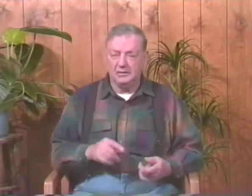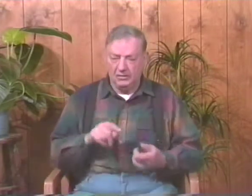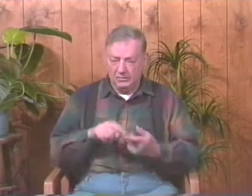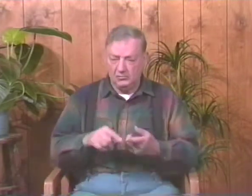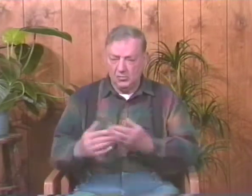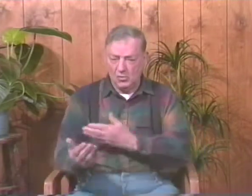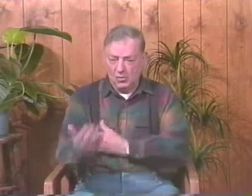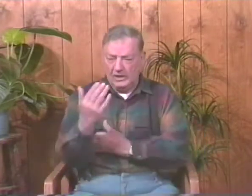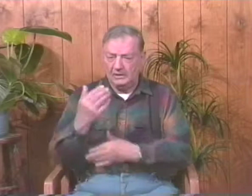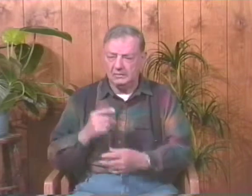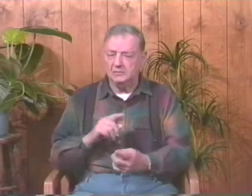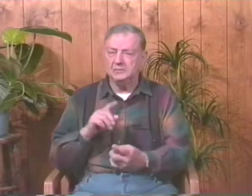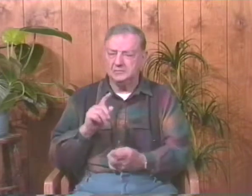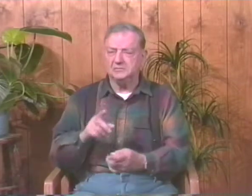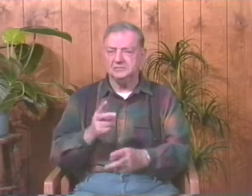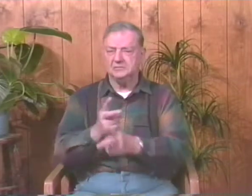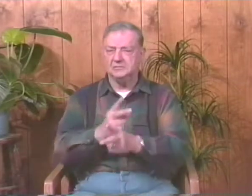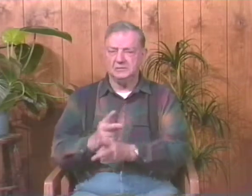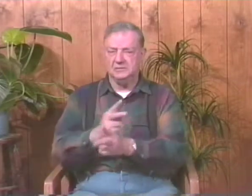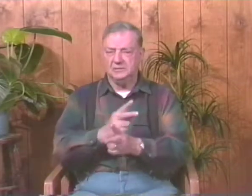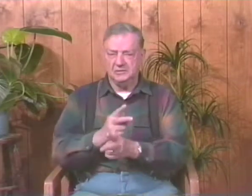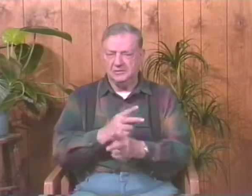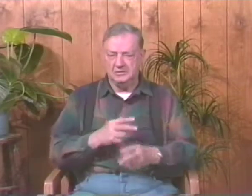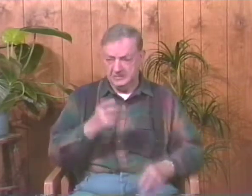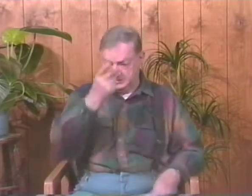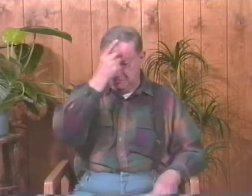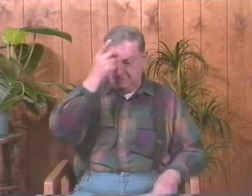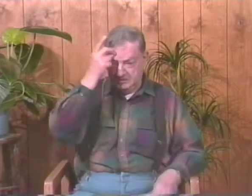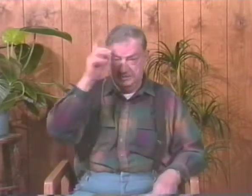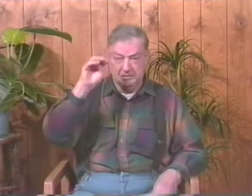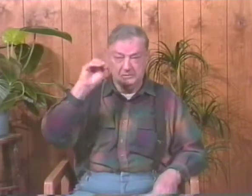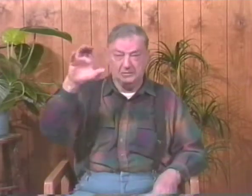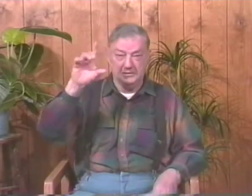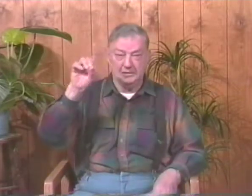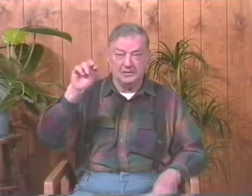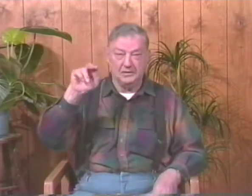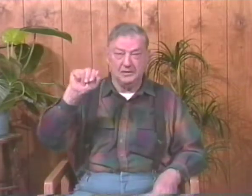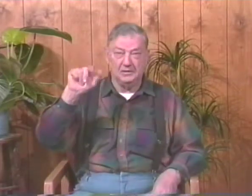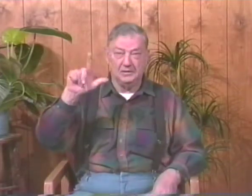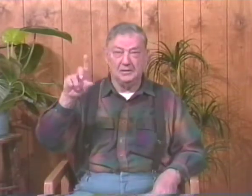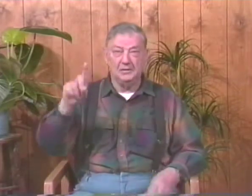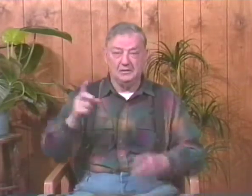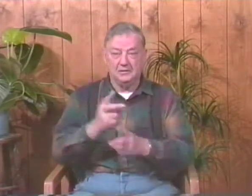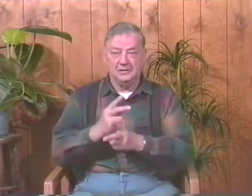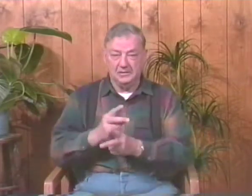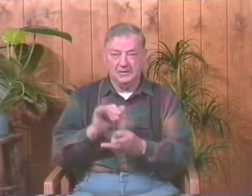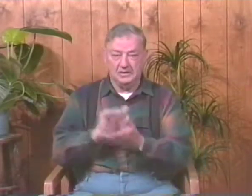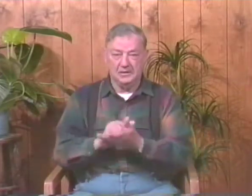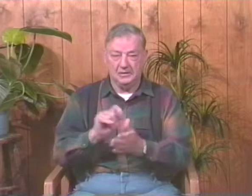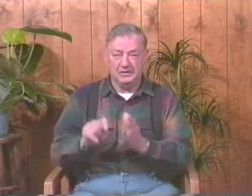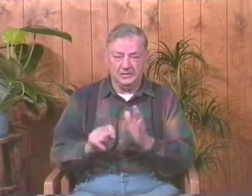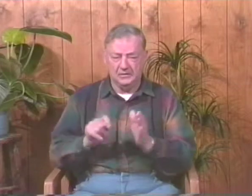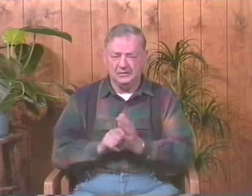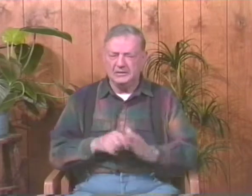at all that night. The next morning when I woke up, I went to the house parent, and that was Mr. McDonald at that time.